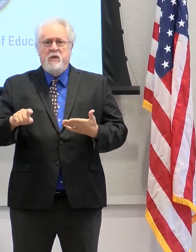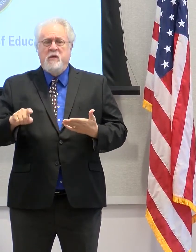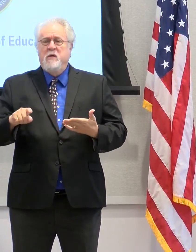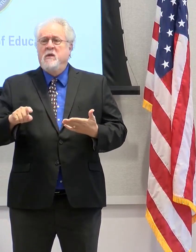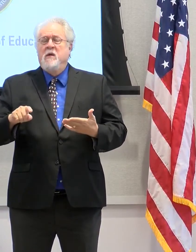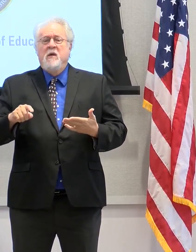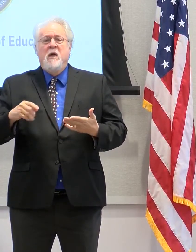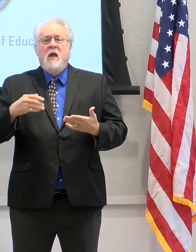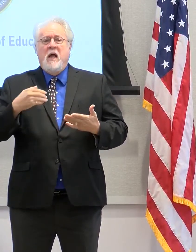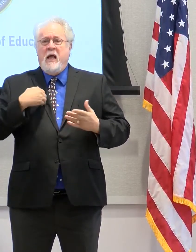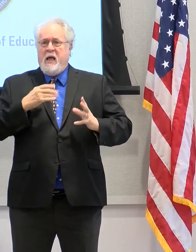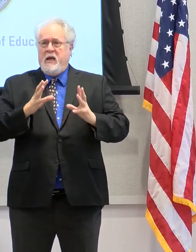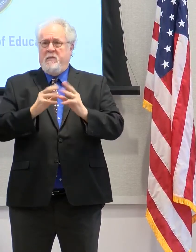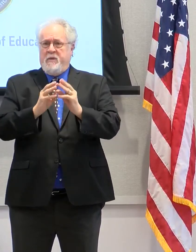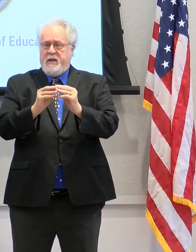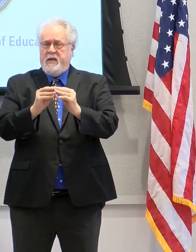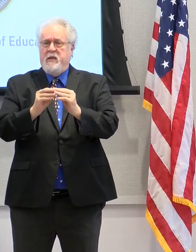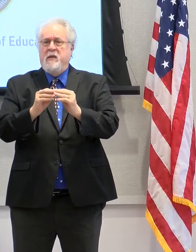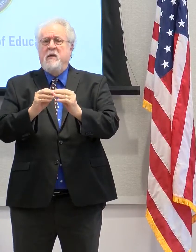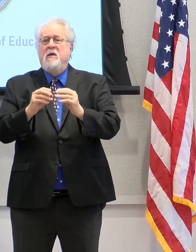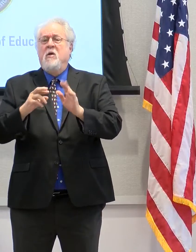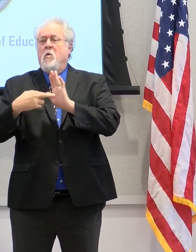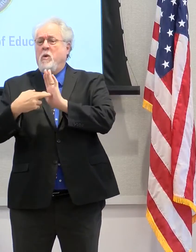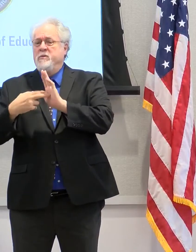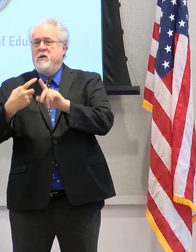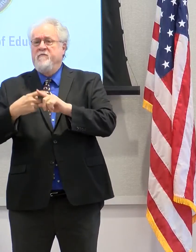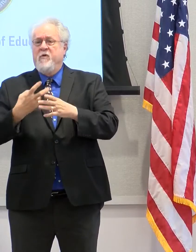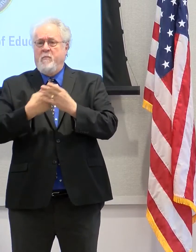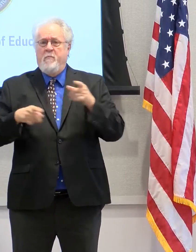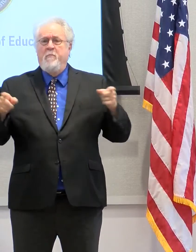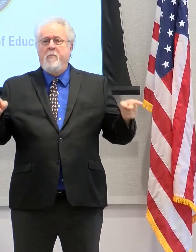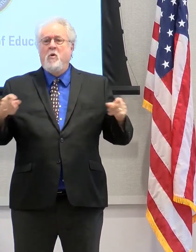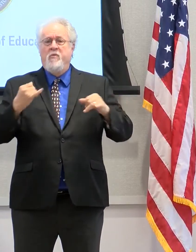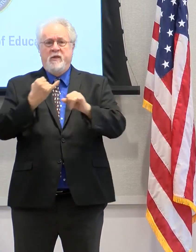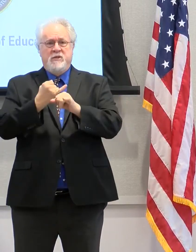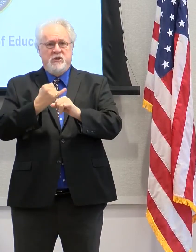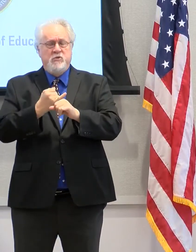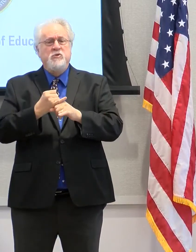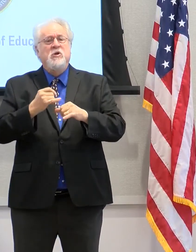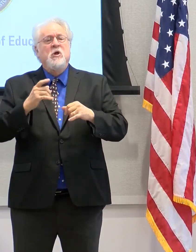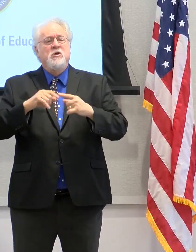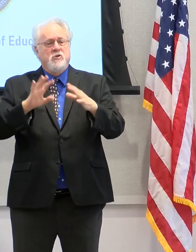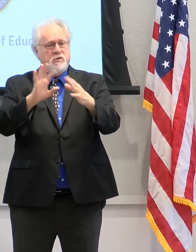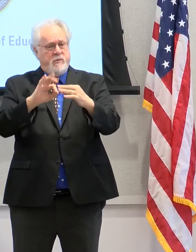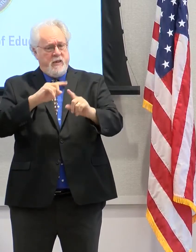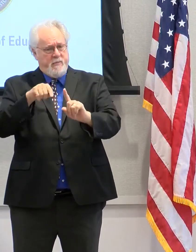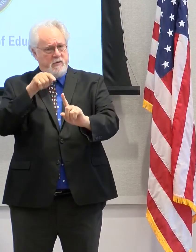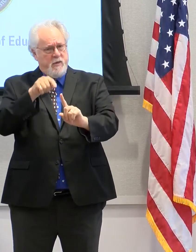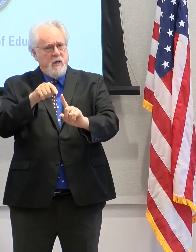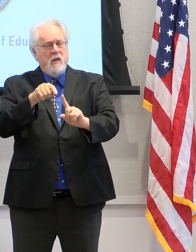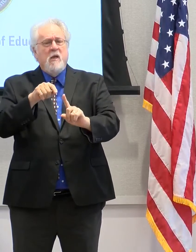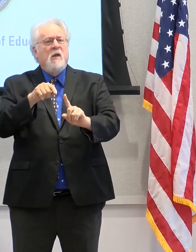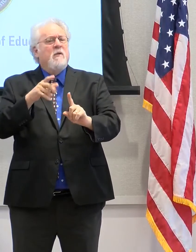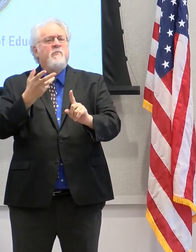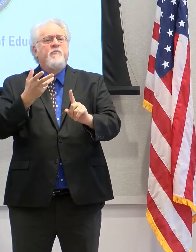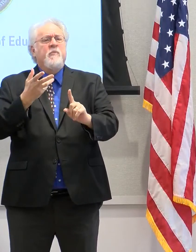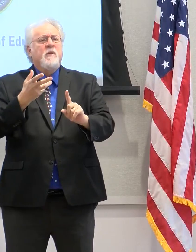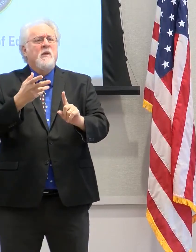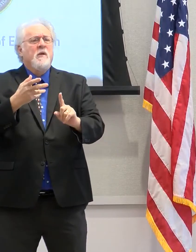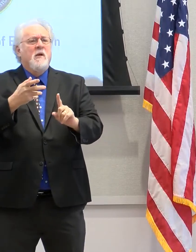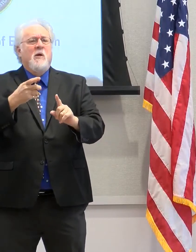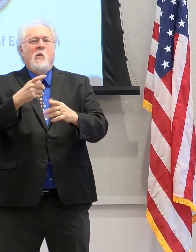forum that was comprised of representatives from both of our institutions to kind of speak about those things that are